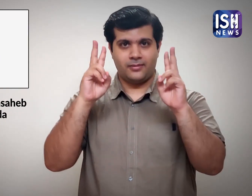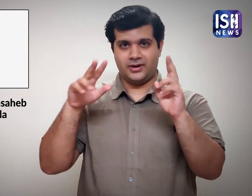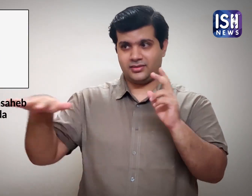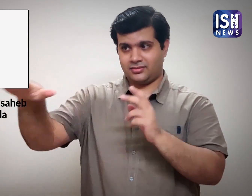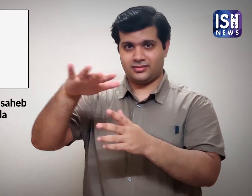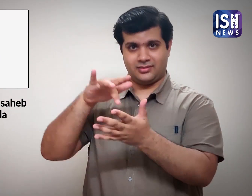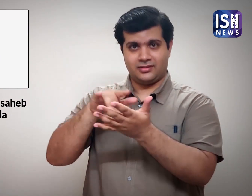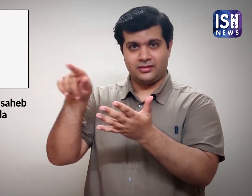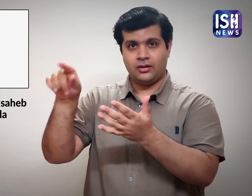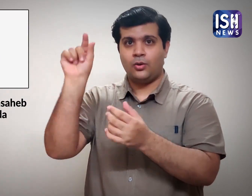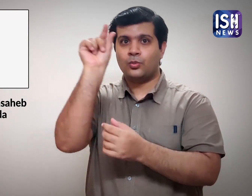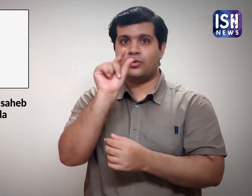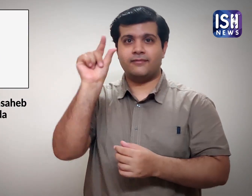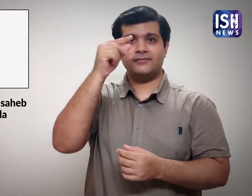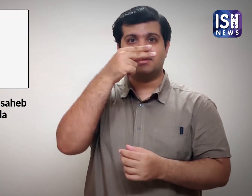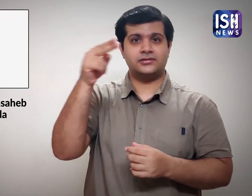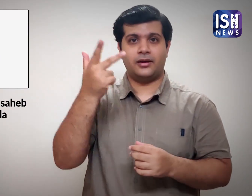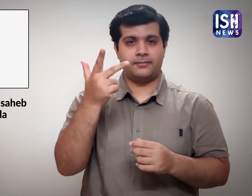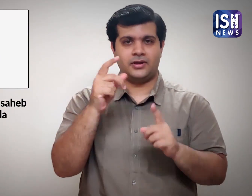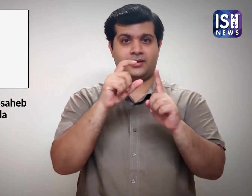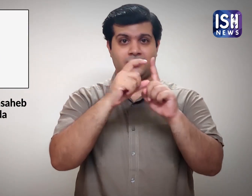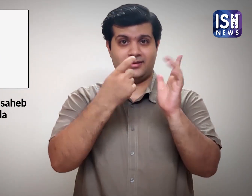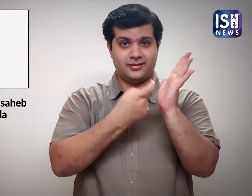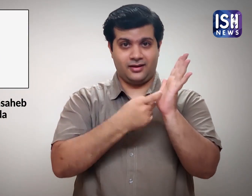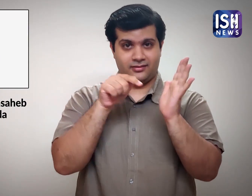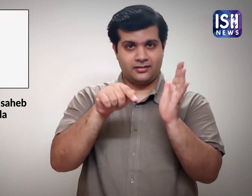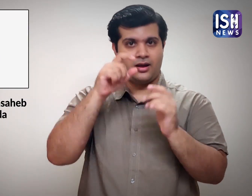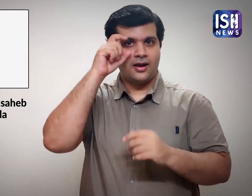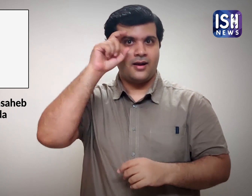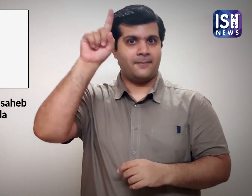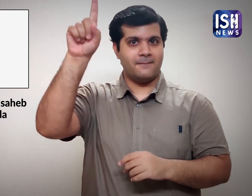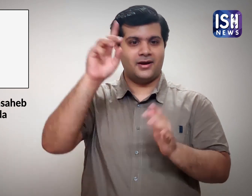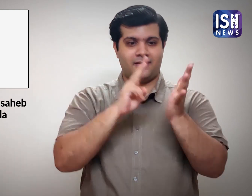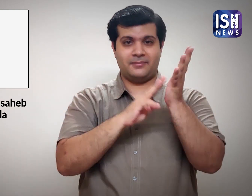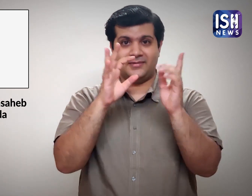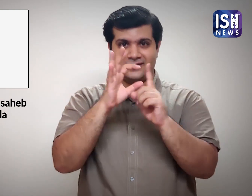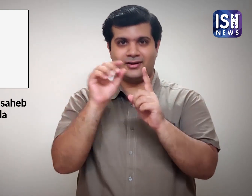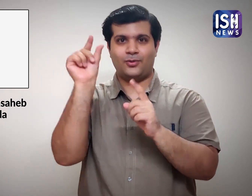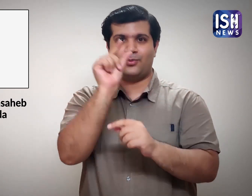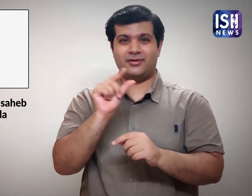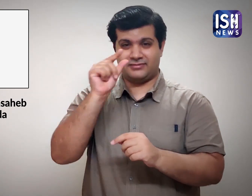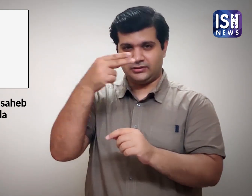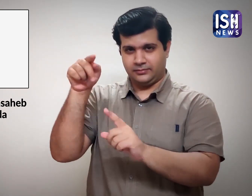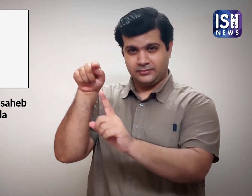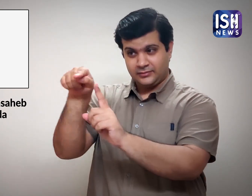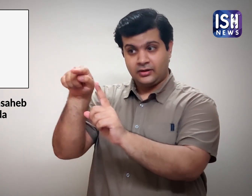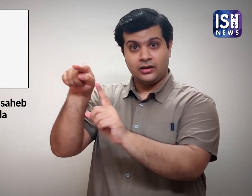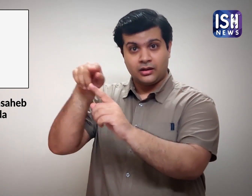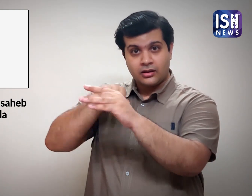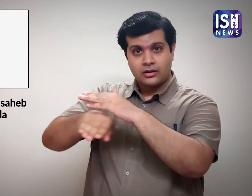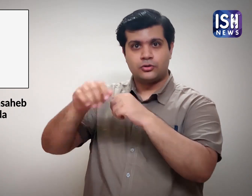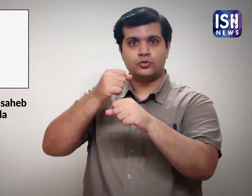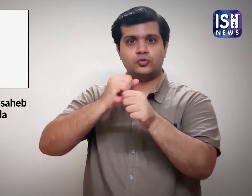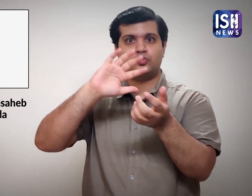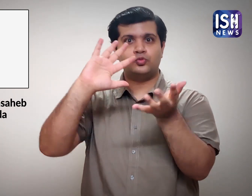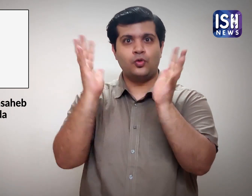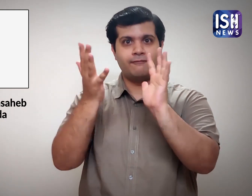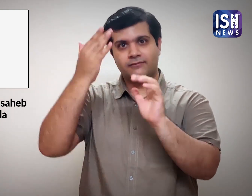At Aurangabad's Dr. Babasaheb Ambedkar Marathawada University, Dr. Madan